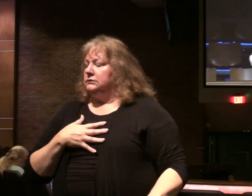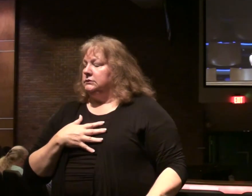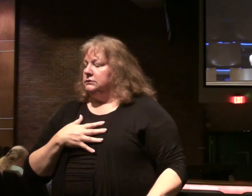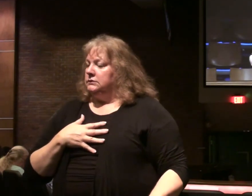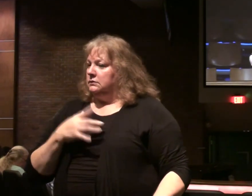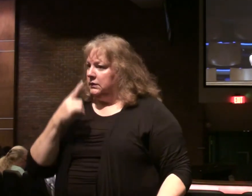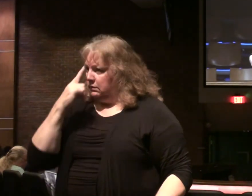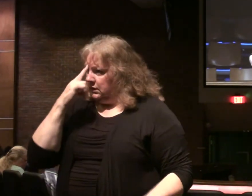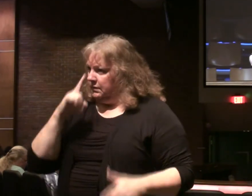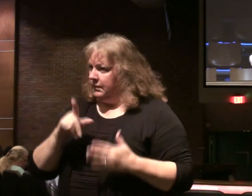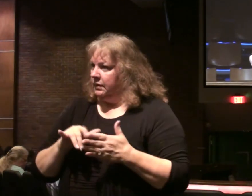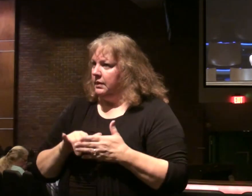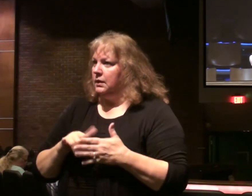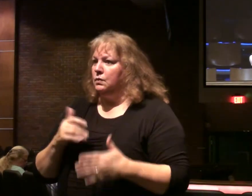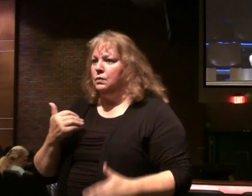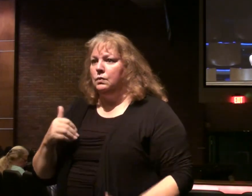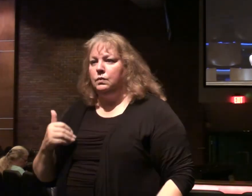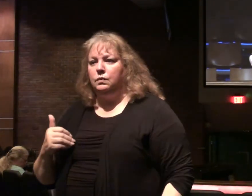on.